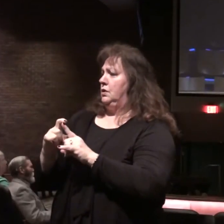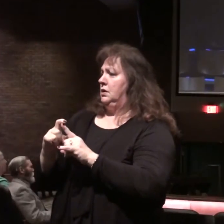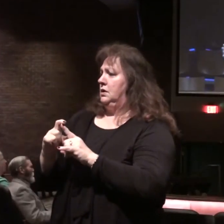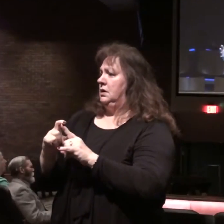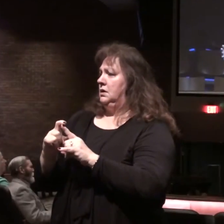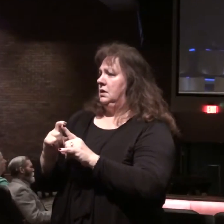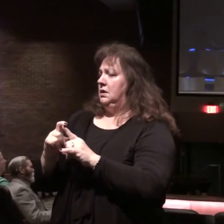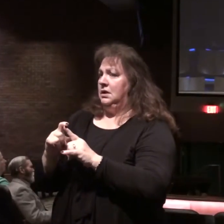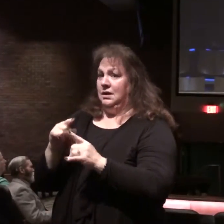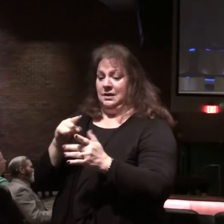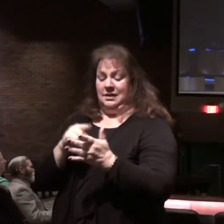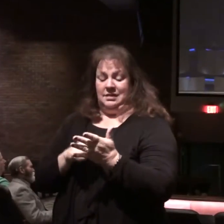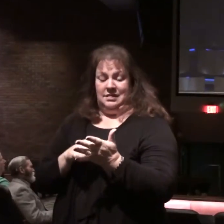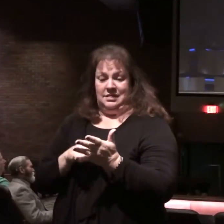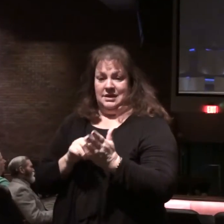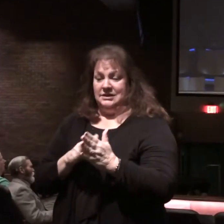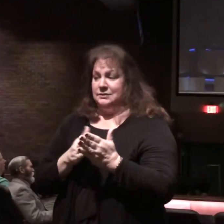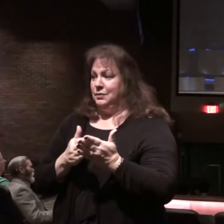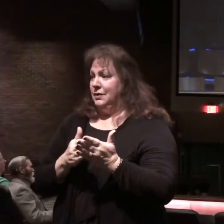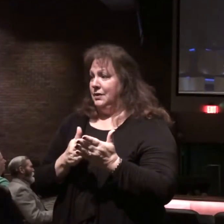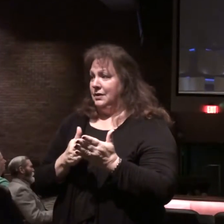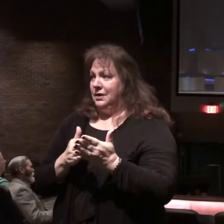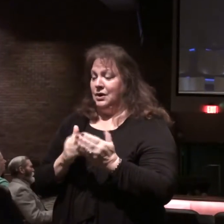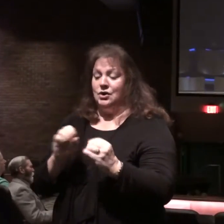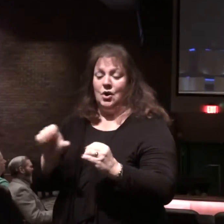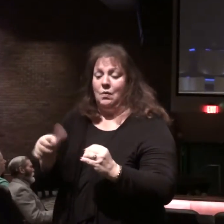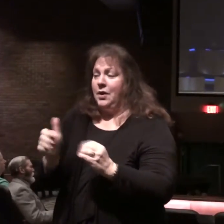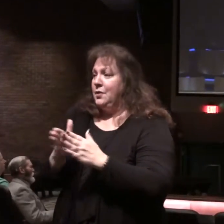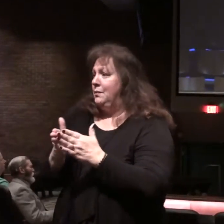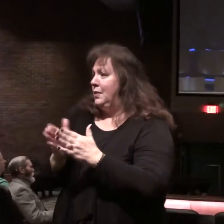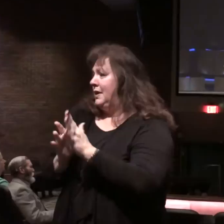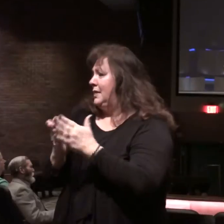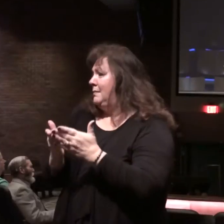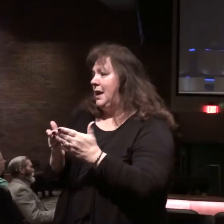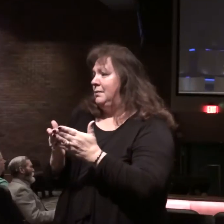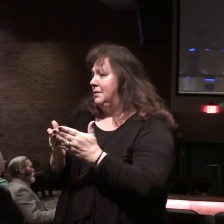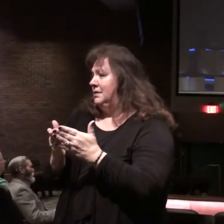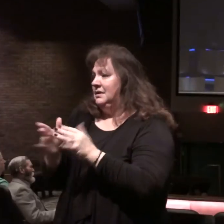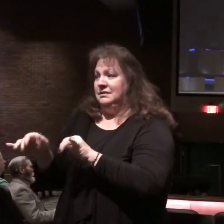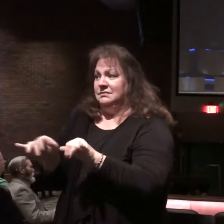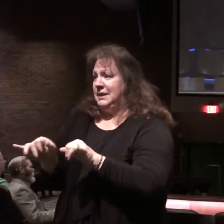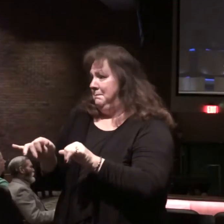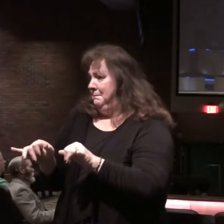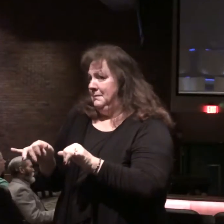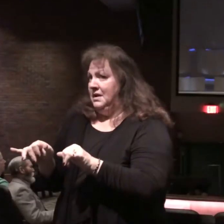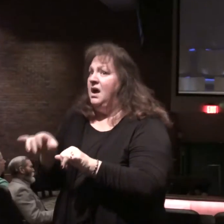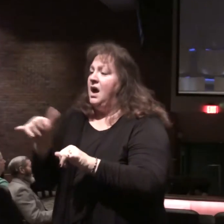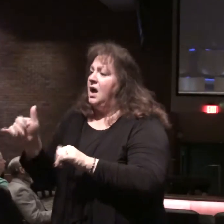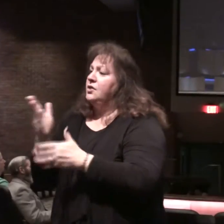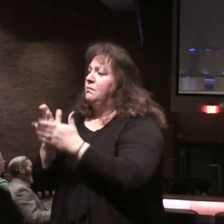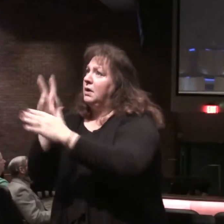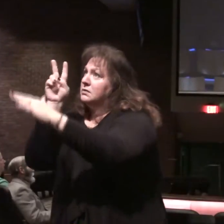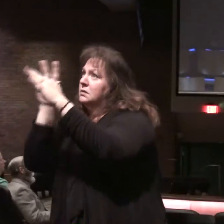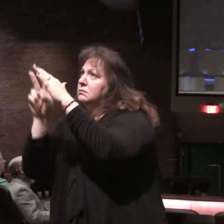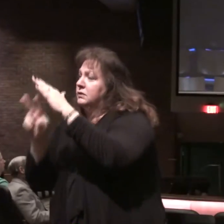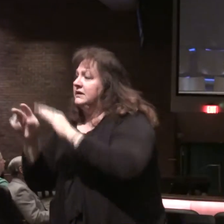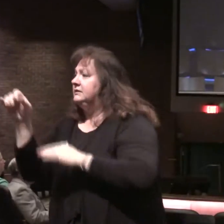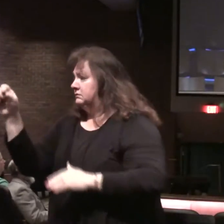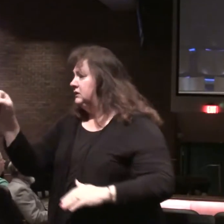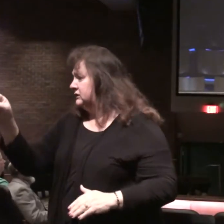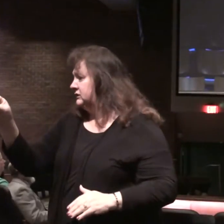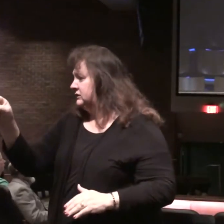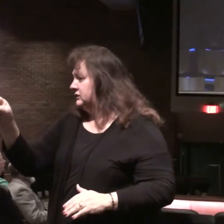does is what no other book of the Bible does. There are other prophetic sections of the Bible, other prophetic books.